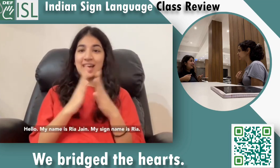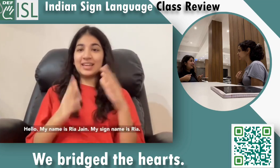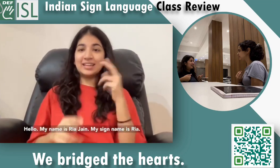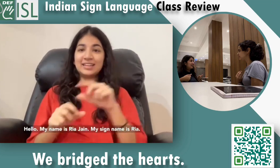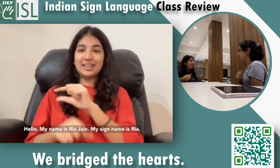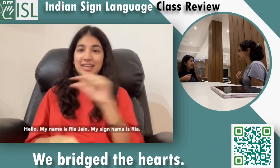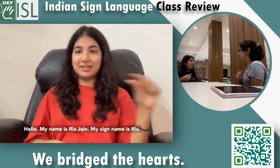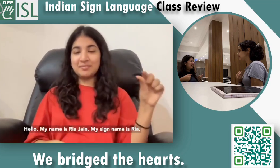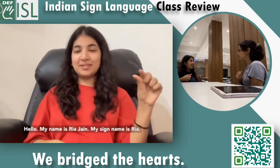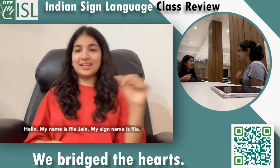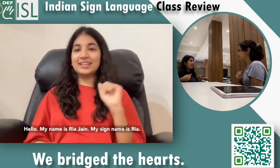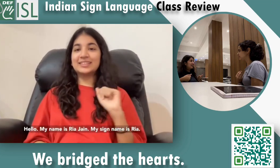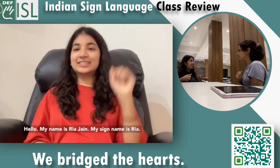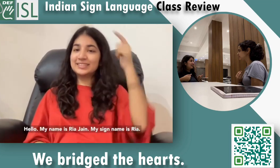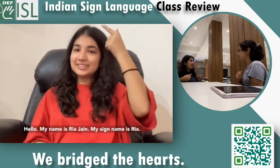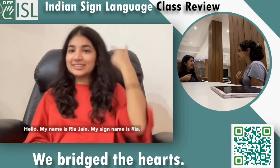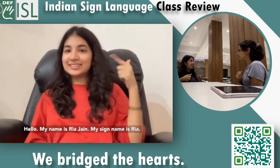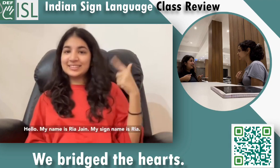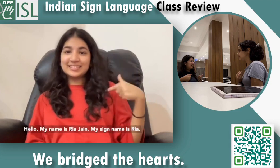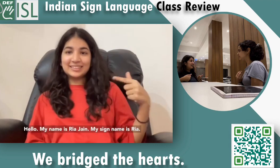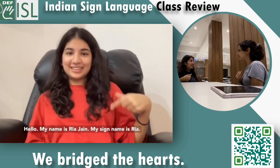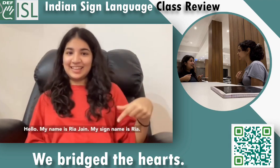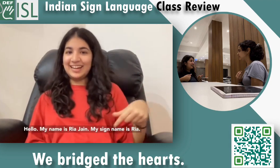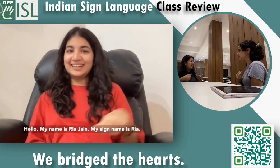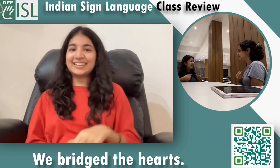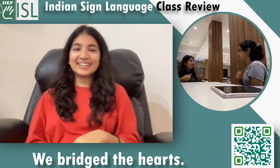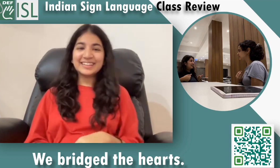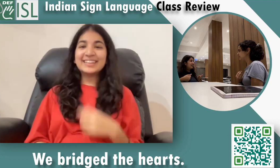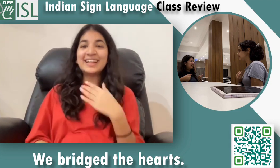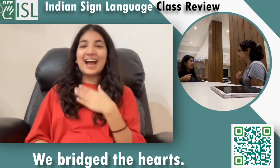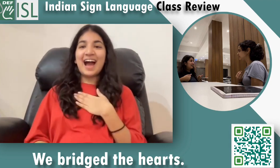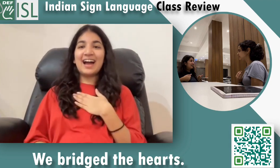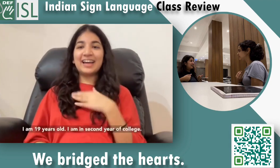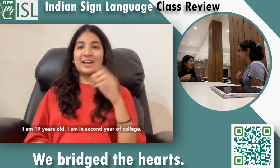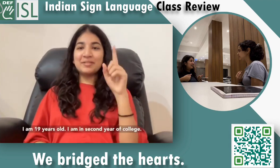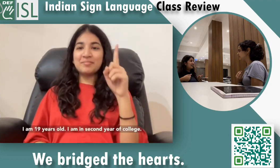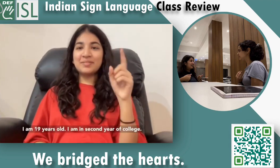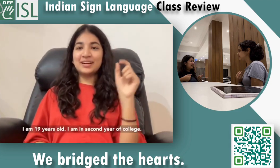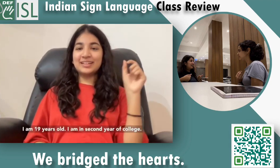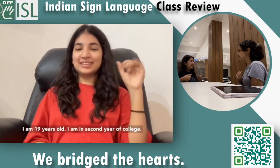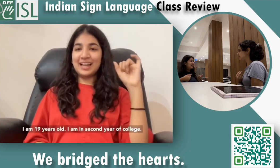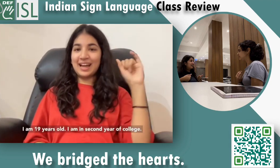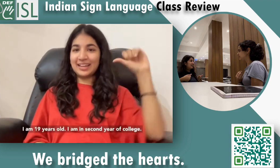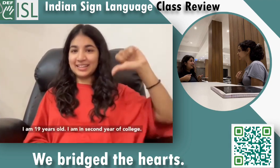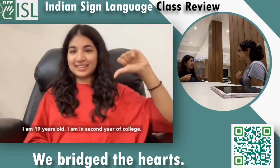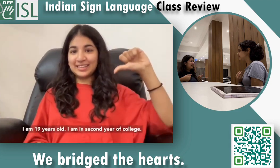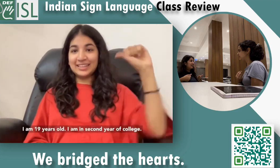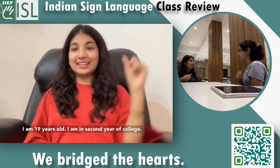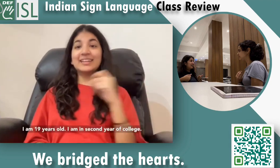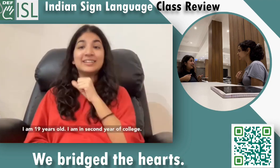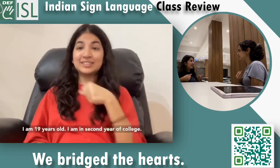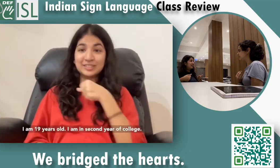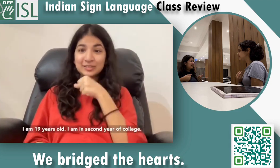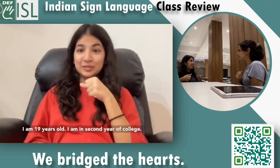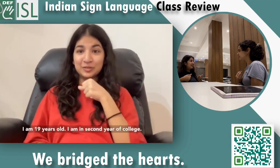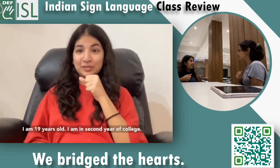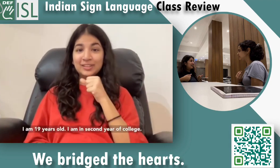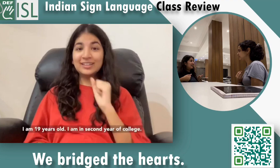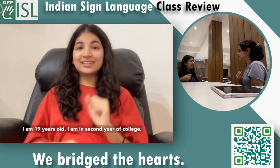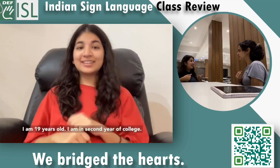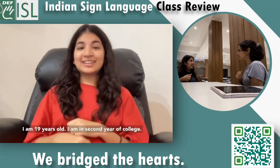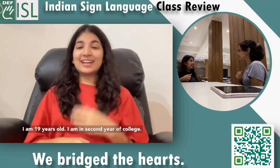sign name is Ria. I am 19 years